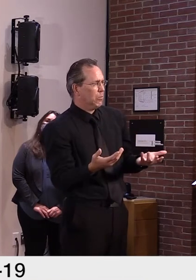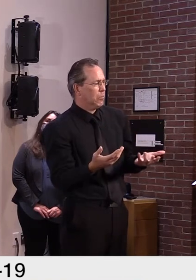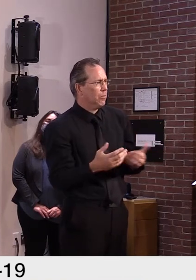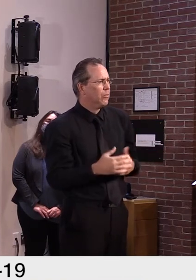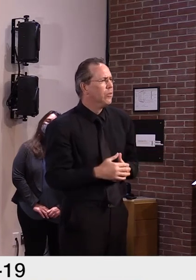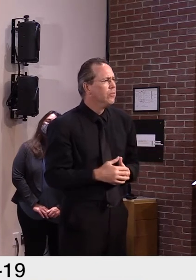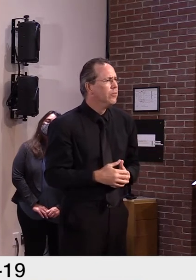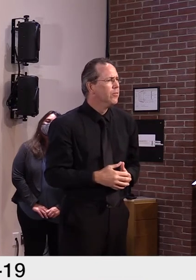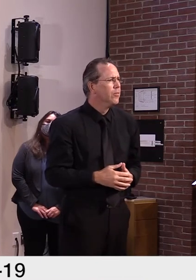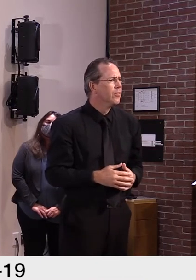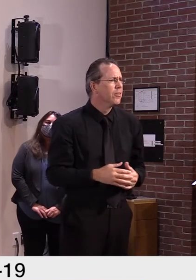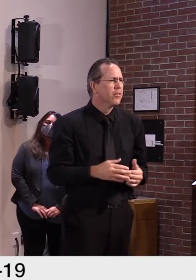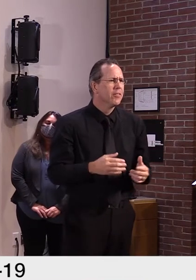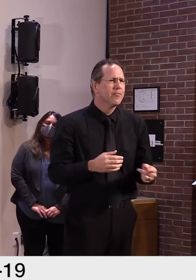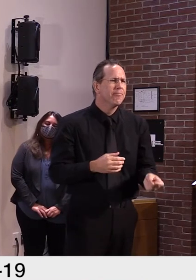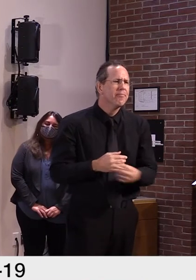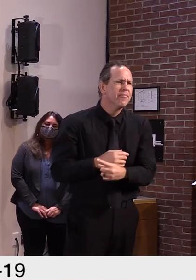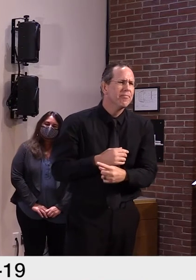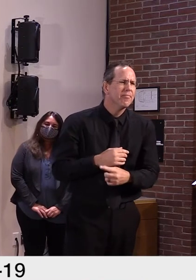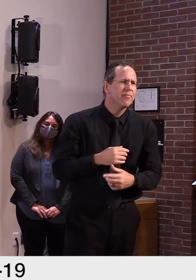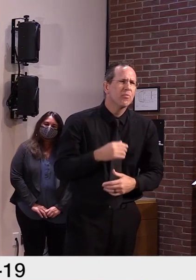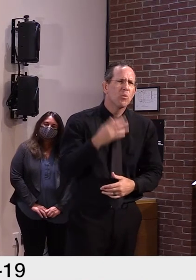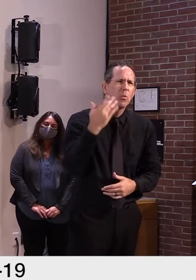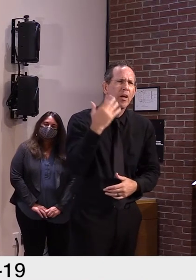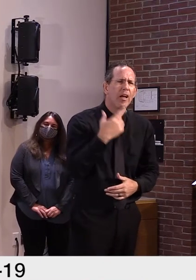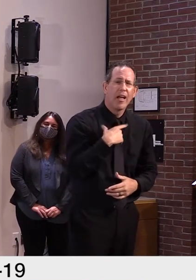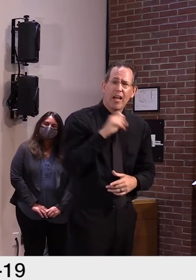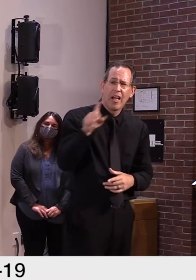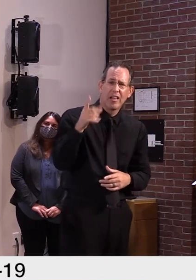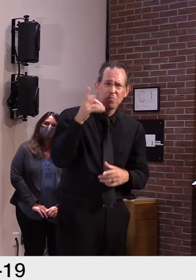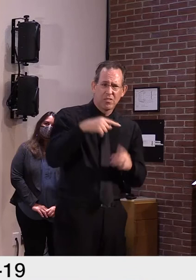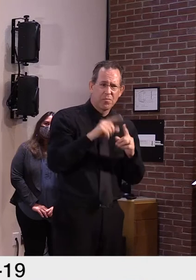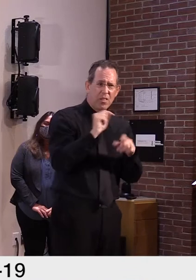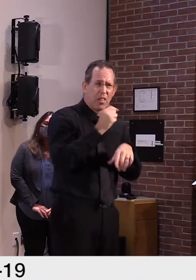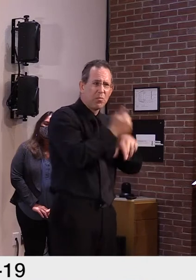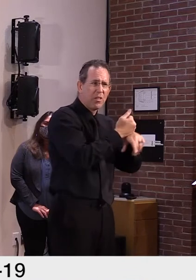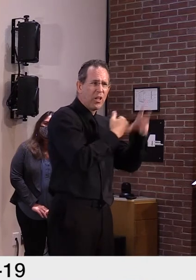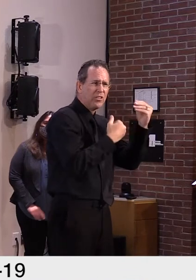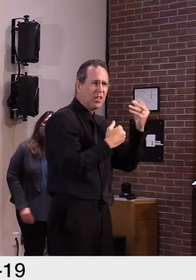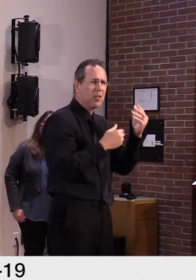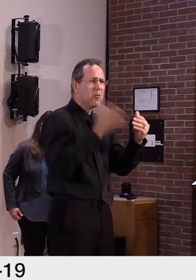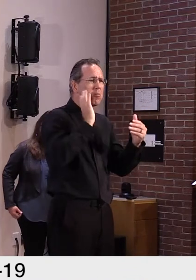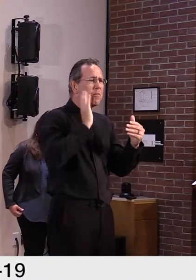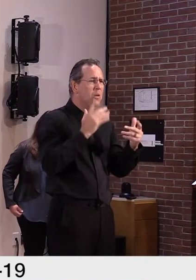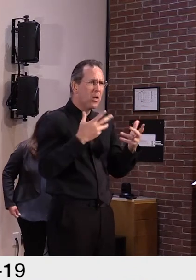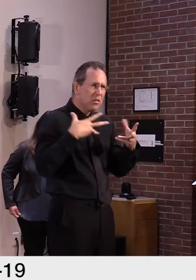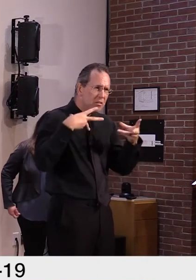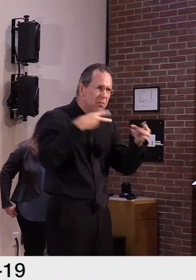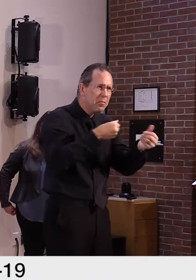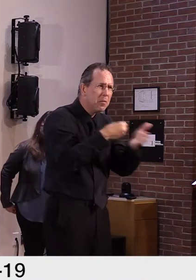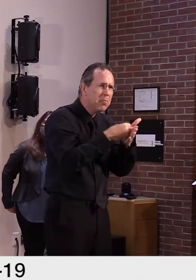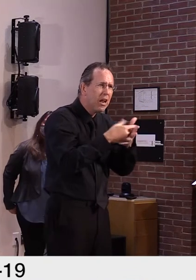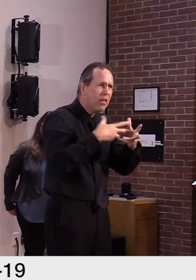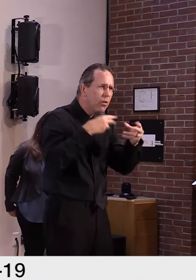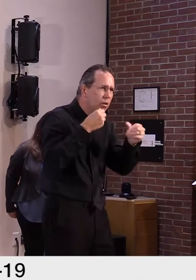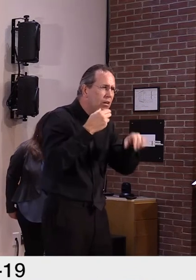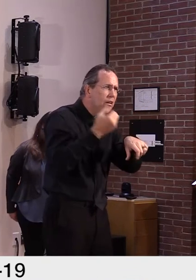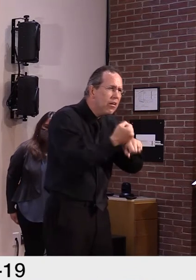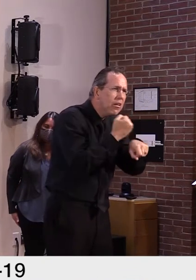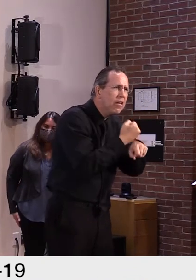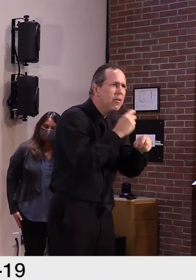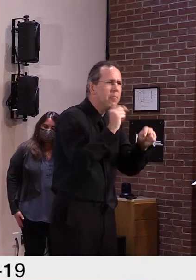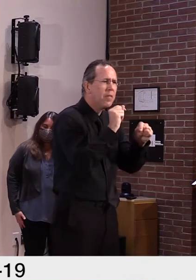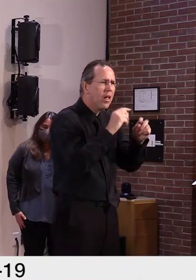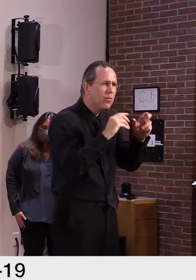that the state has invested in, uh, are closed for the public that said that we have four left, uh, and I'm just curious,